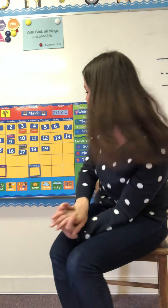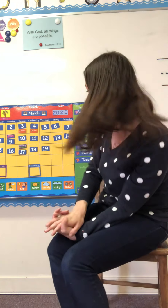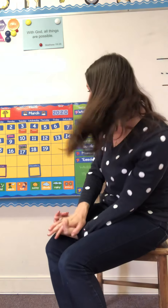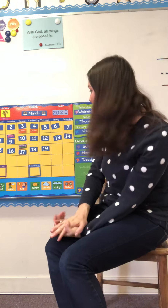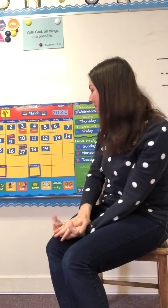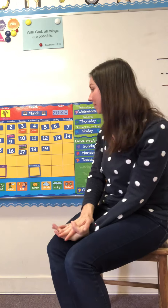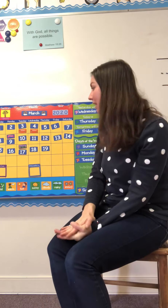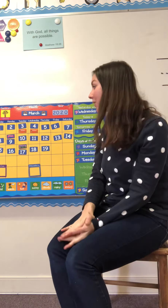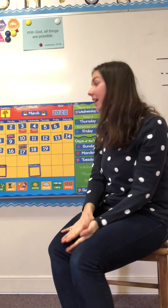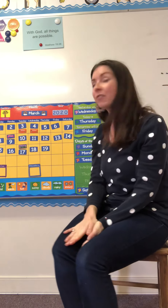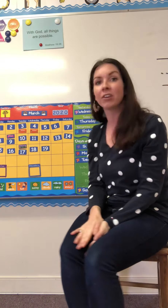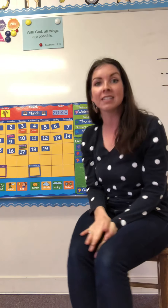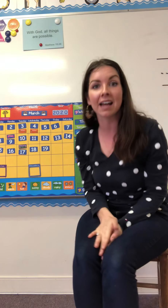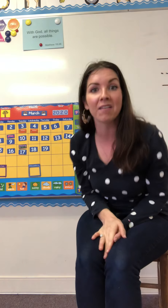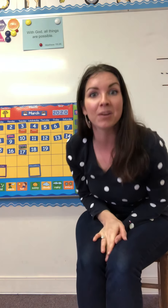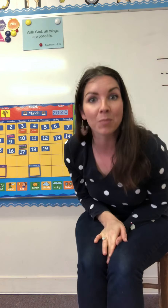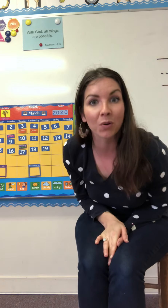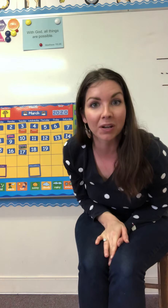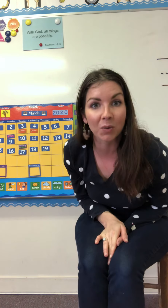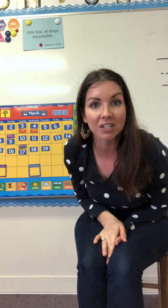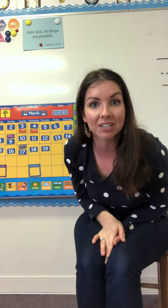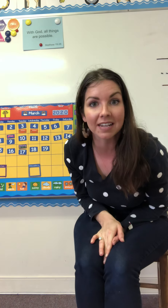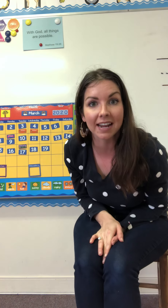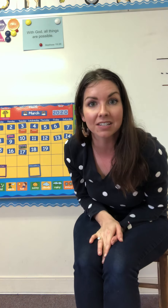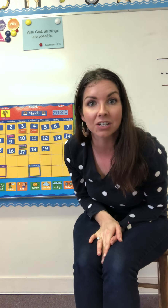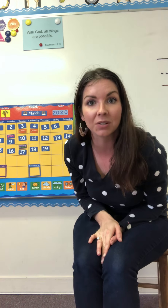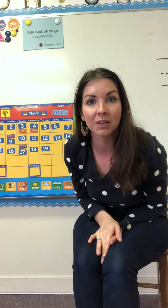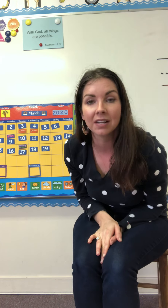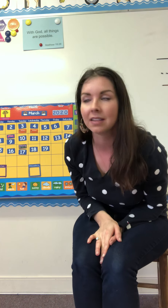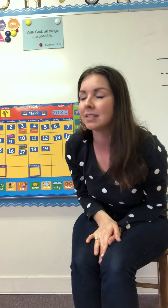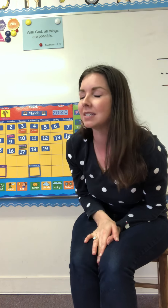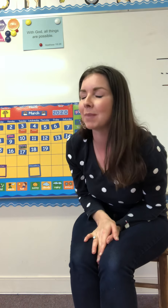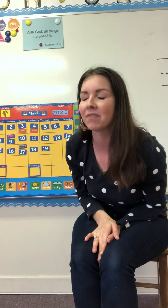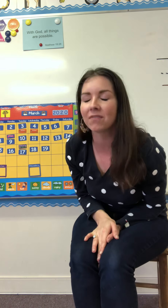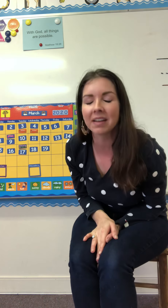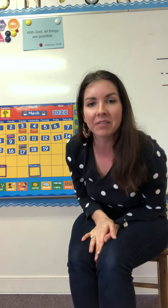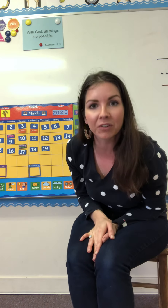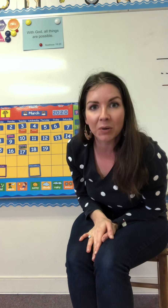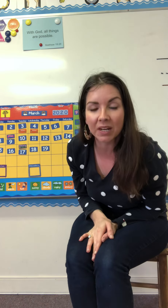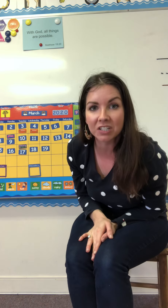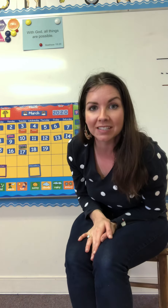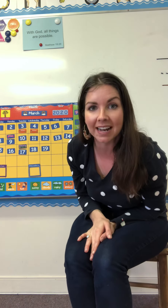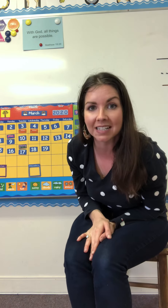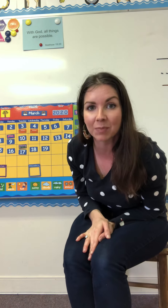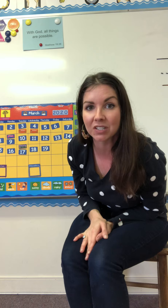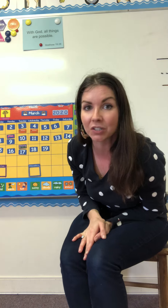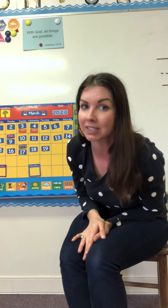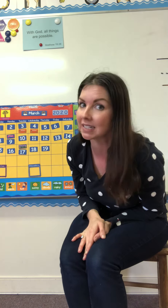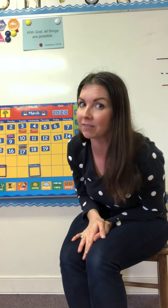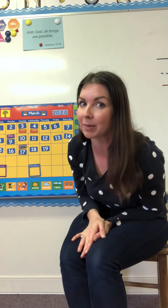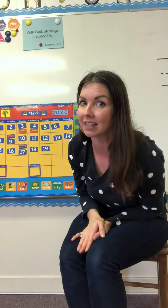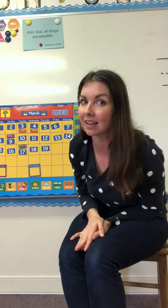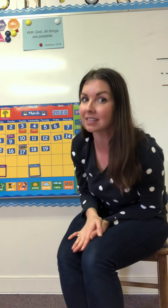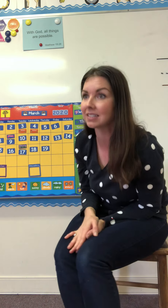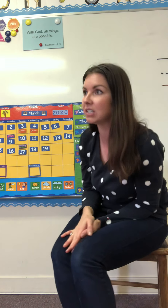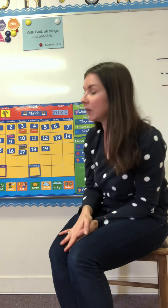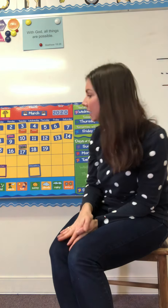okay friends I have an important question to ask you this is my favorite question to ask my students and everybody likes to do it